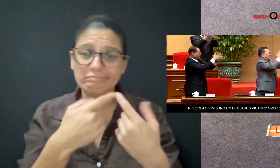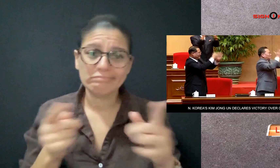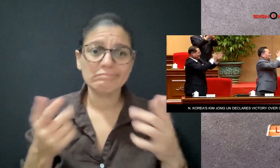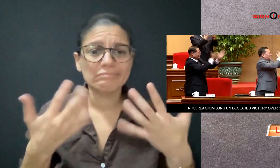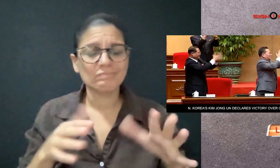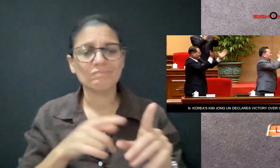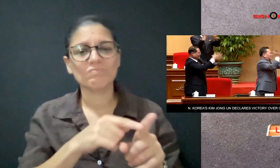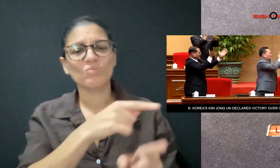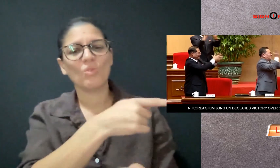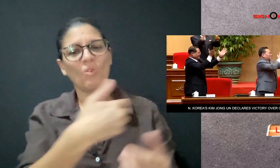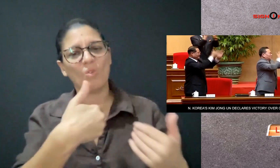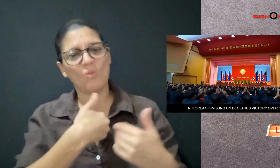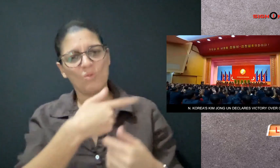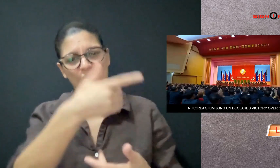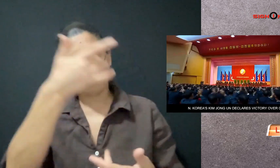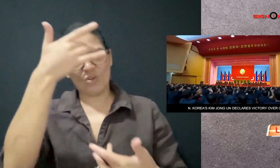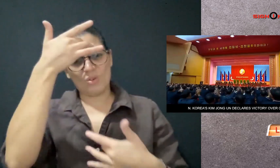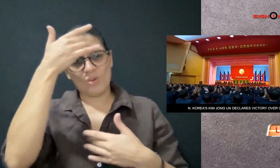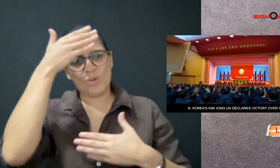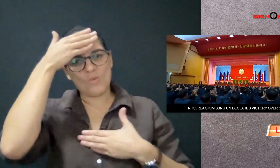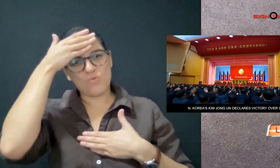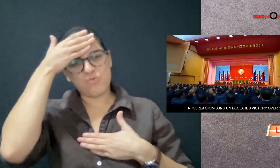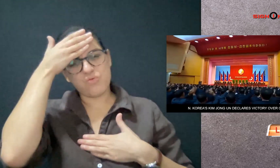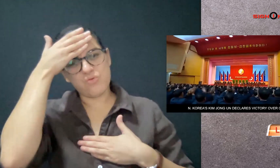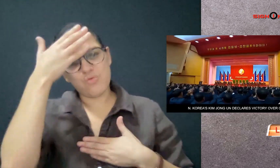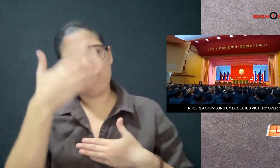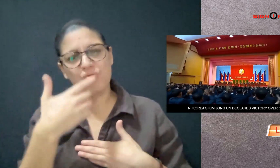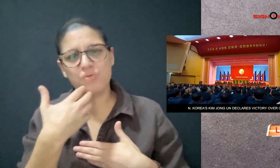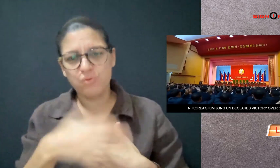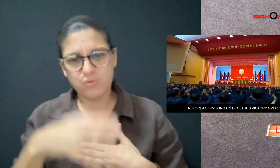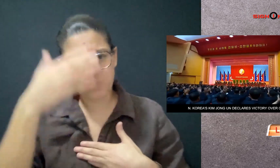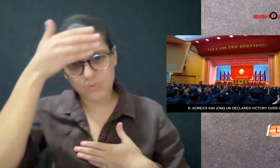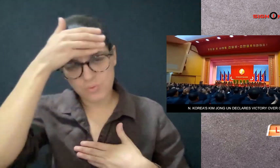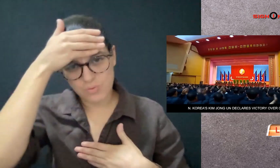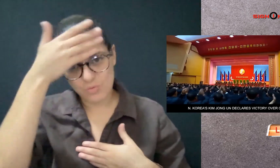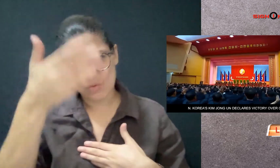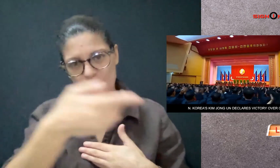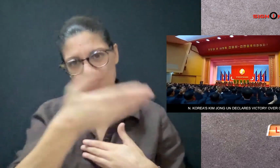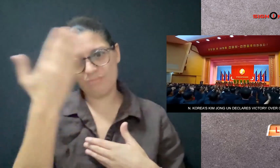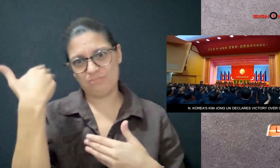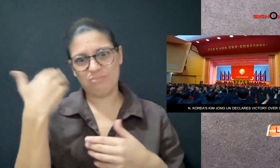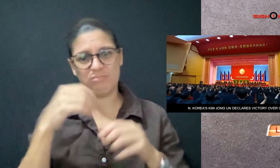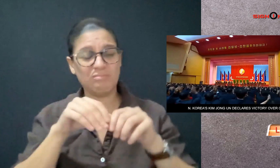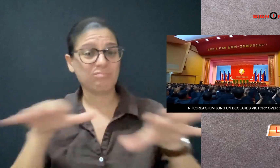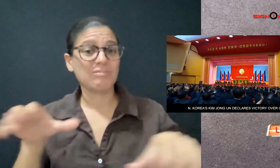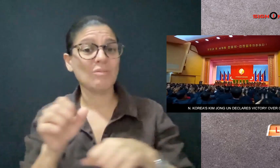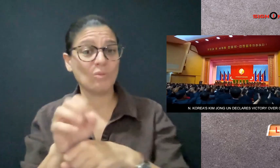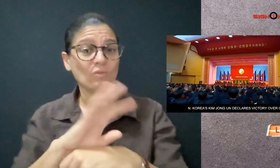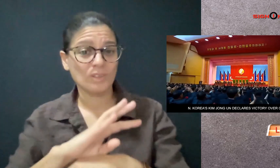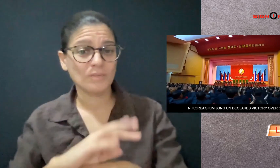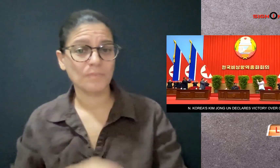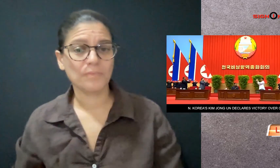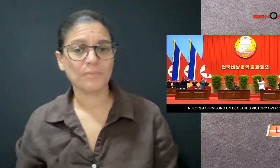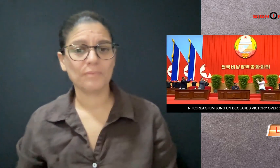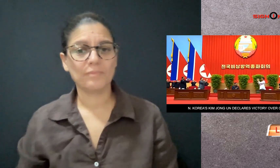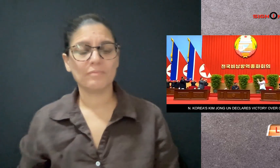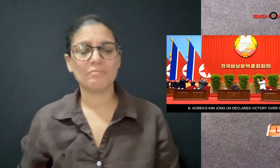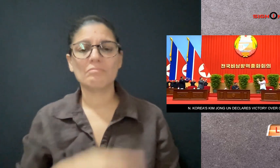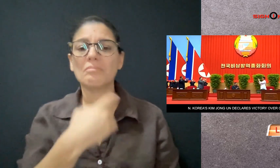His sister also claims that he had deeply suffered from a high fever during the COVID outbreak.